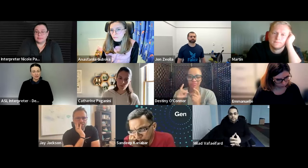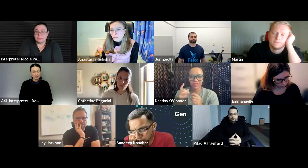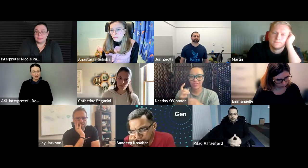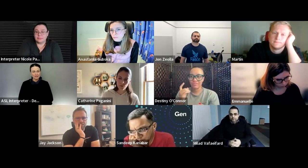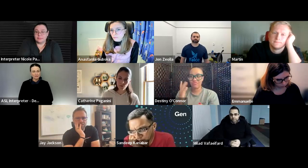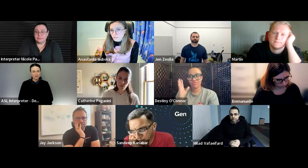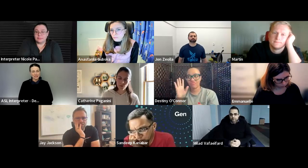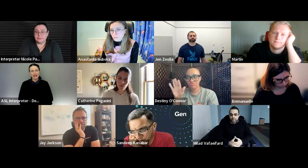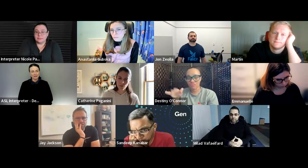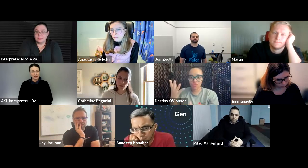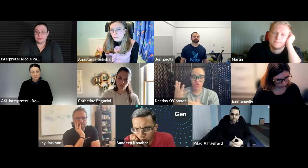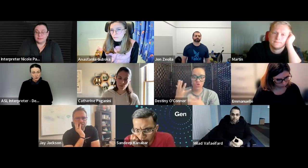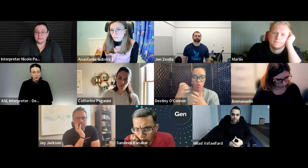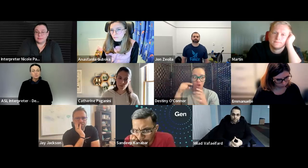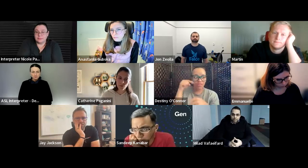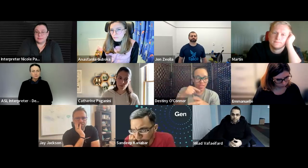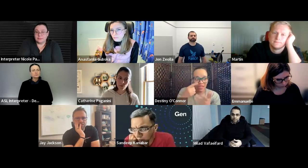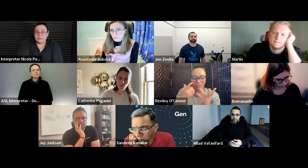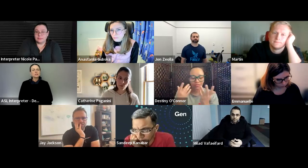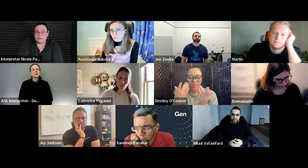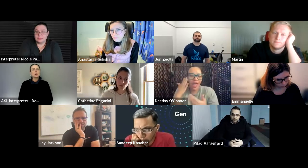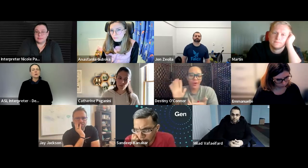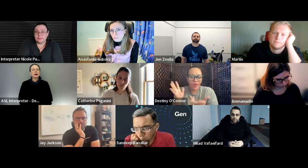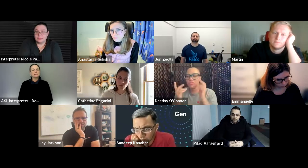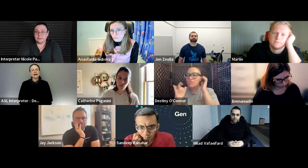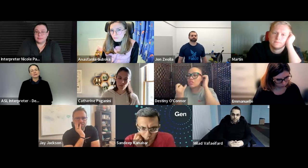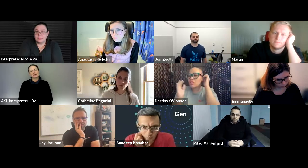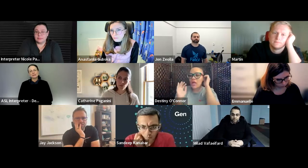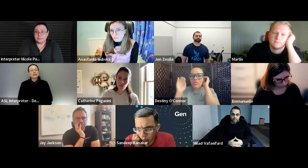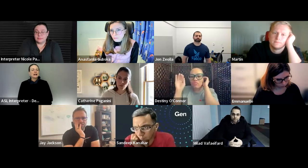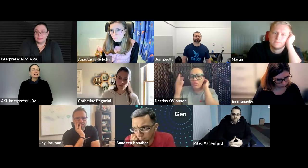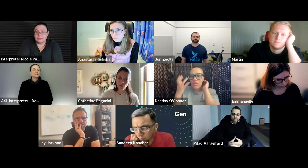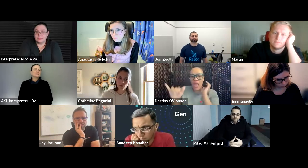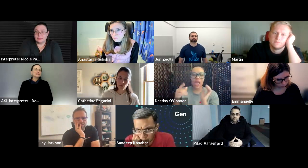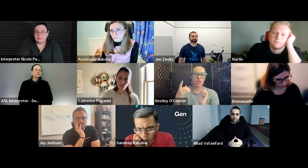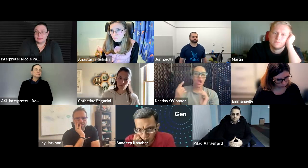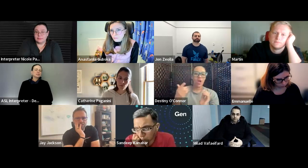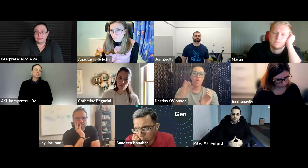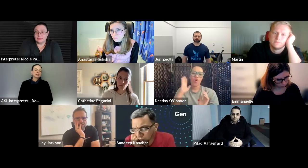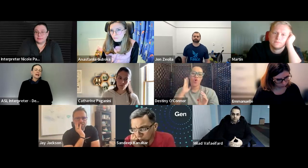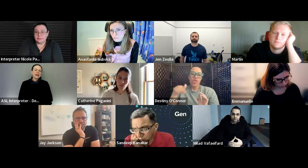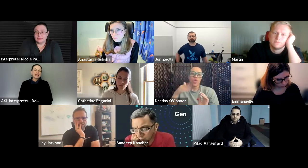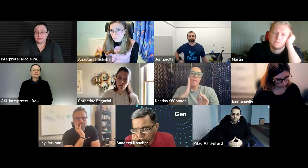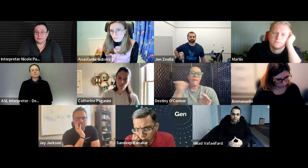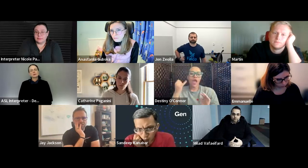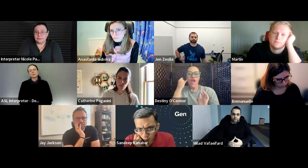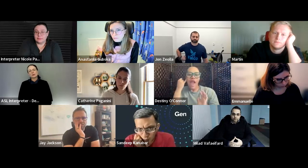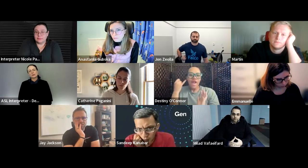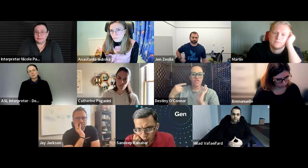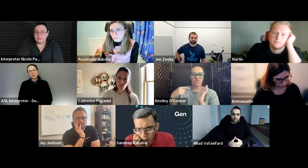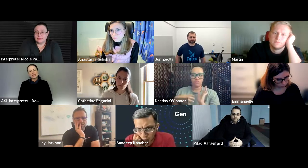terms of a company receiving accolades in the future so um i don't know just uh hey